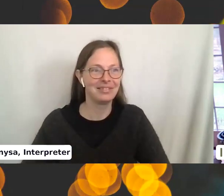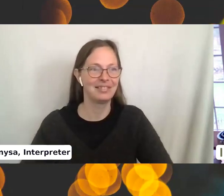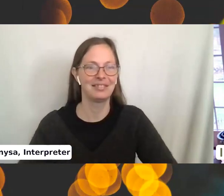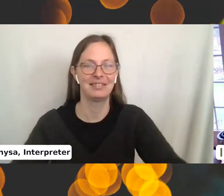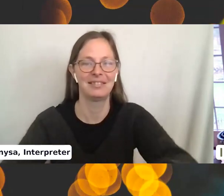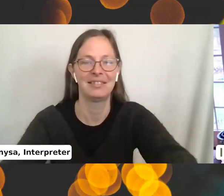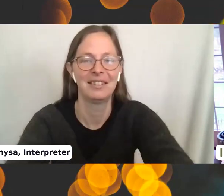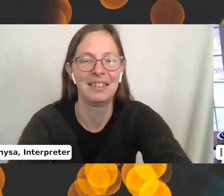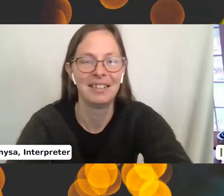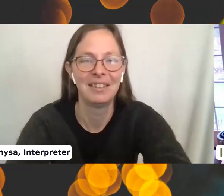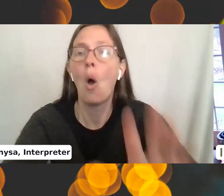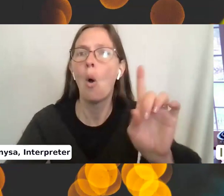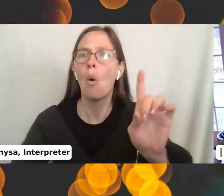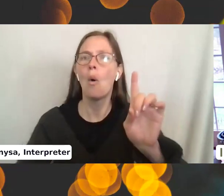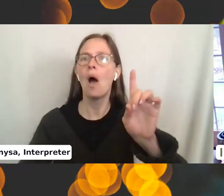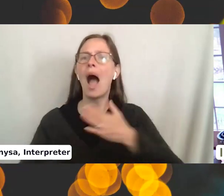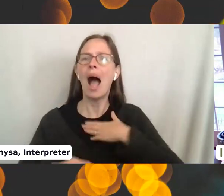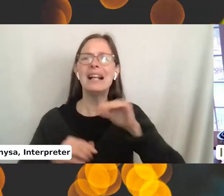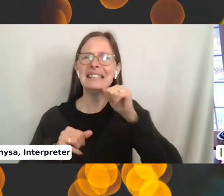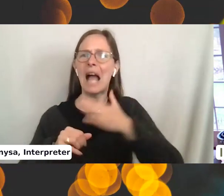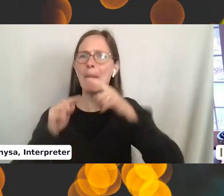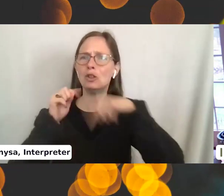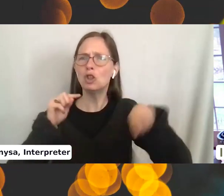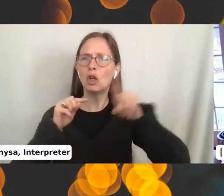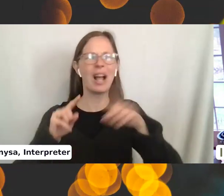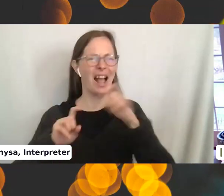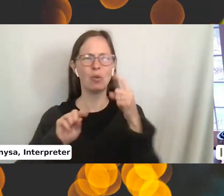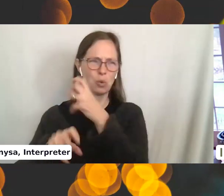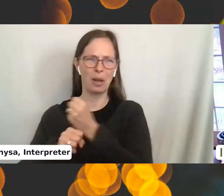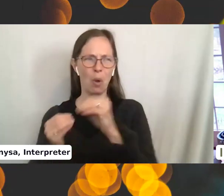Wait, this isn't even my circular needles. Hold on. That's what I have to get.